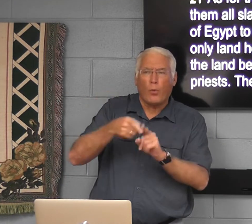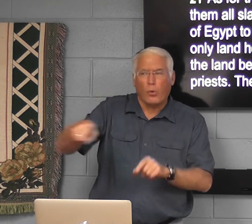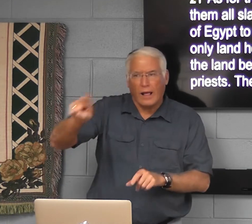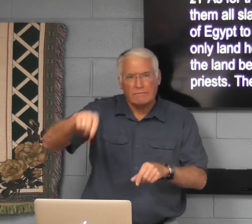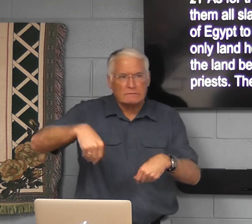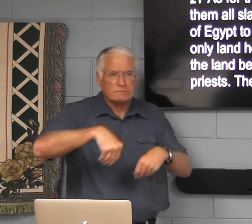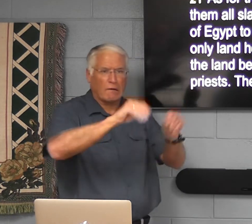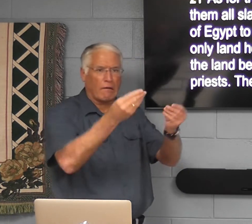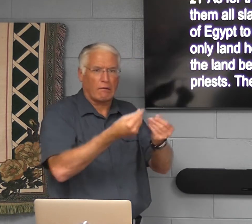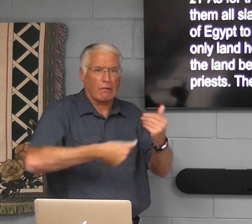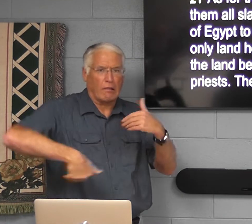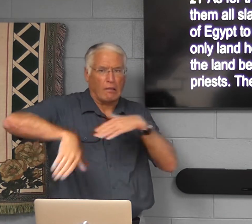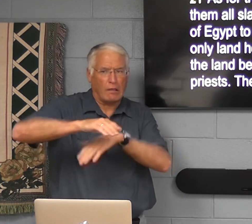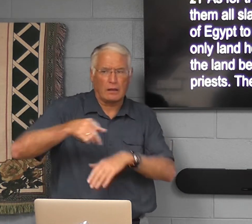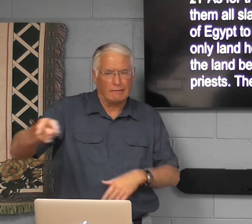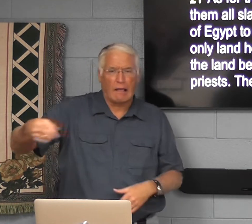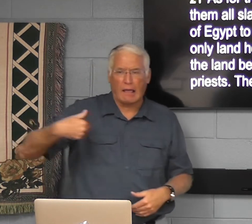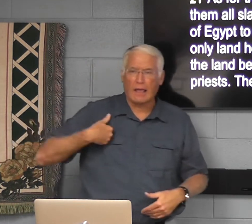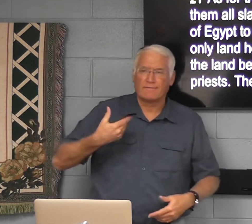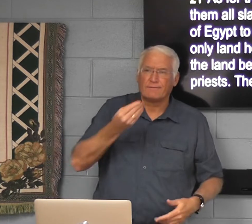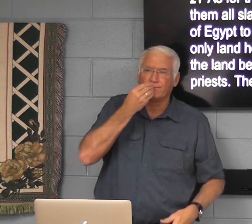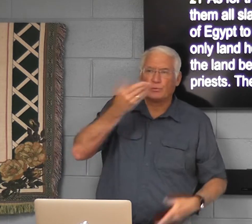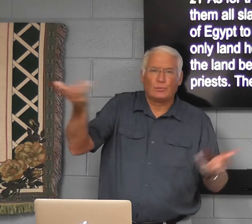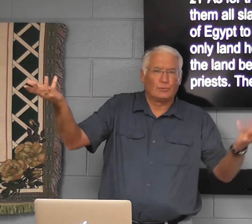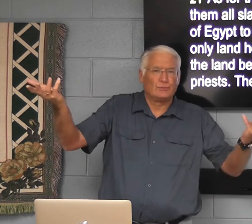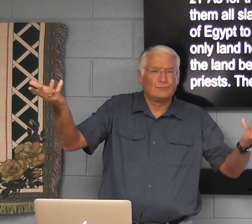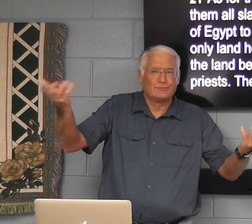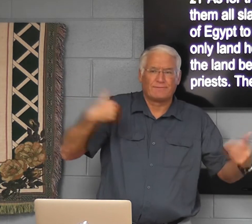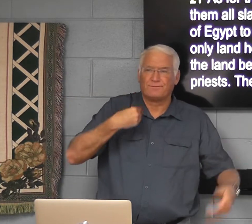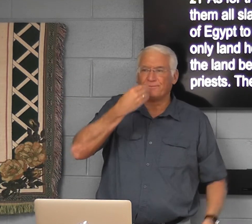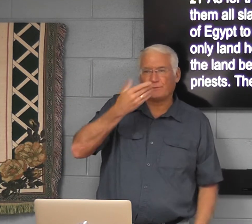There was no point for them to sell the land. They already had food.